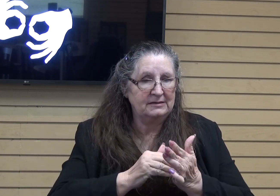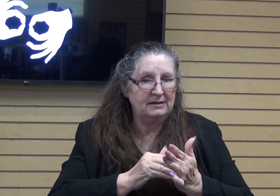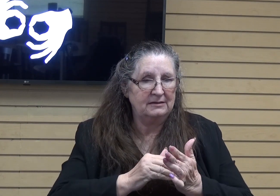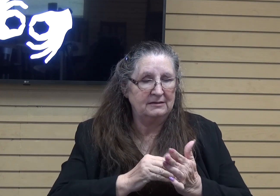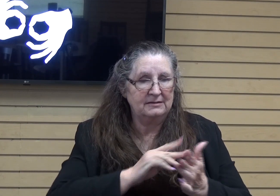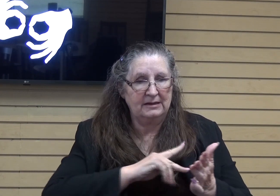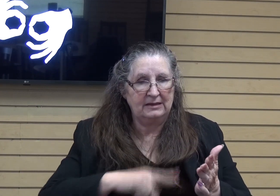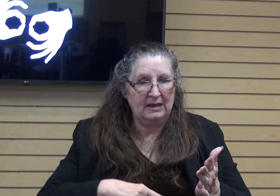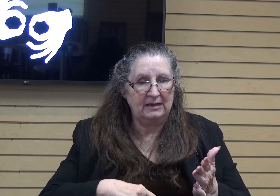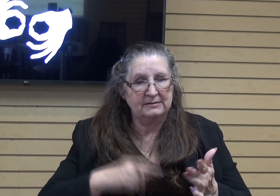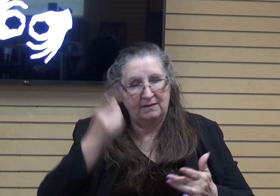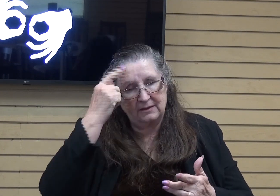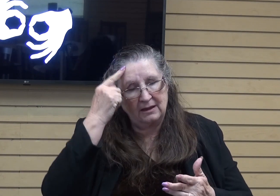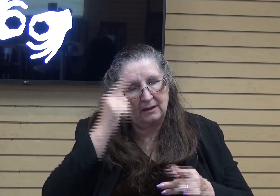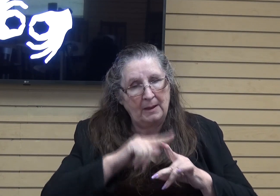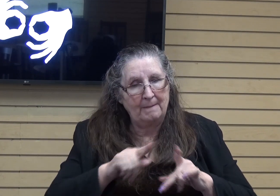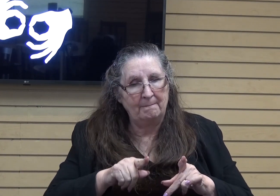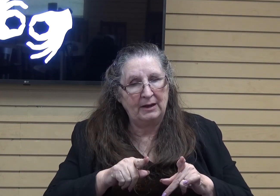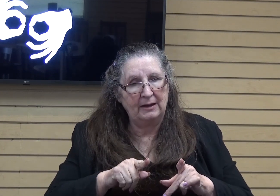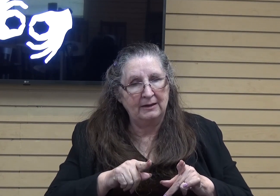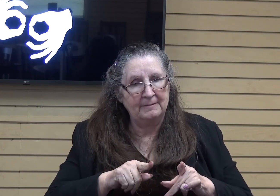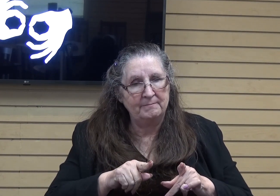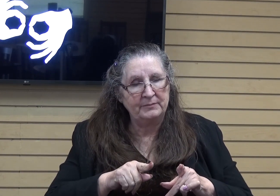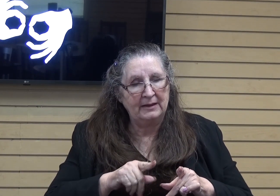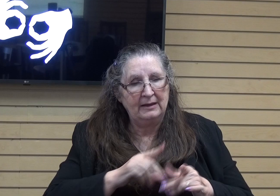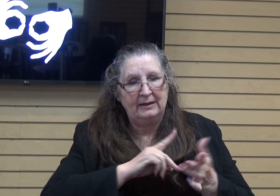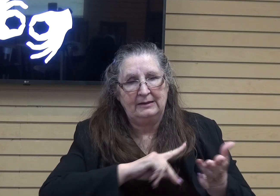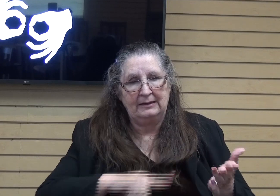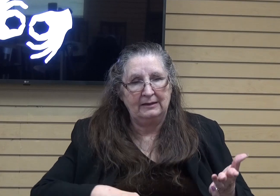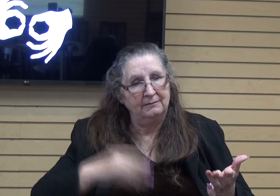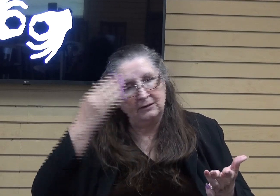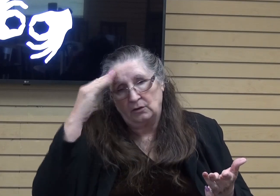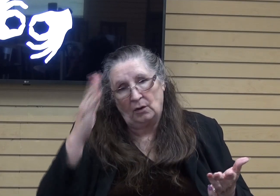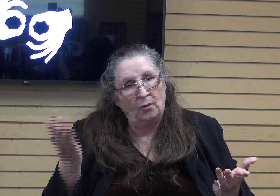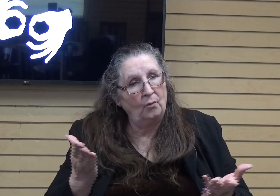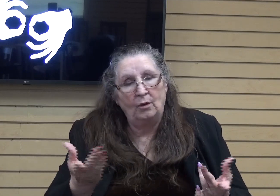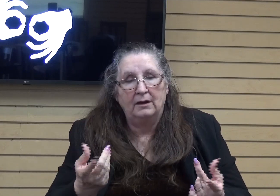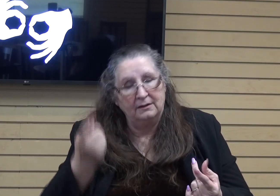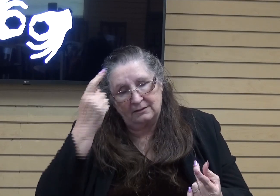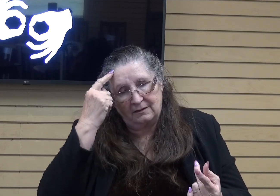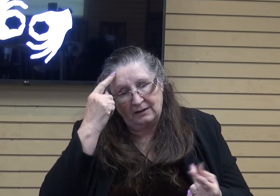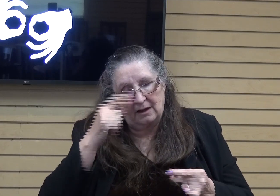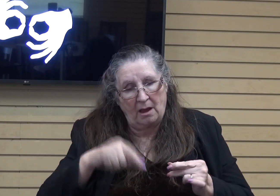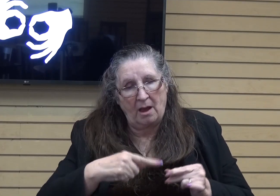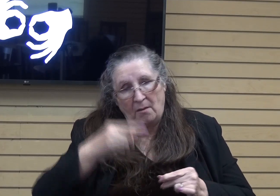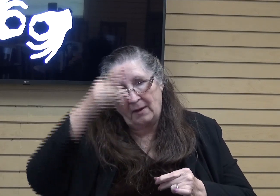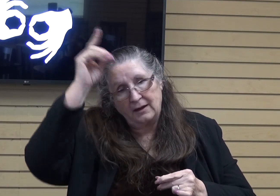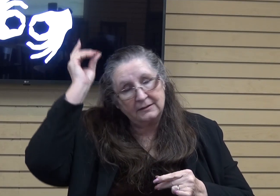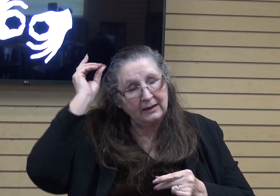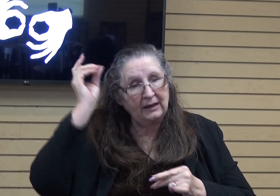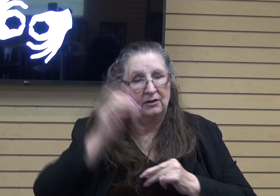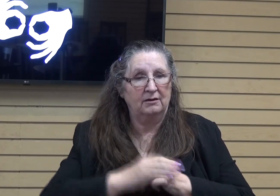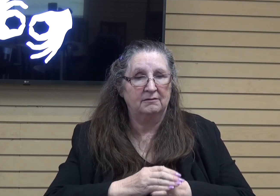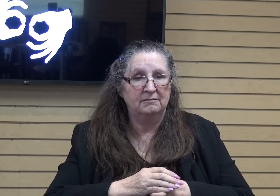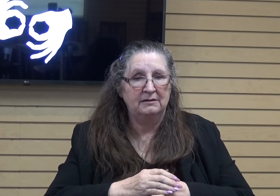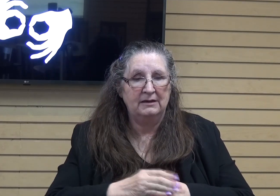but it was as if Darius didn't know what to think about Daniel. He was conflicted.